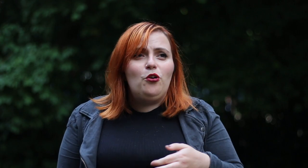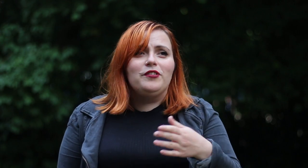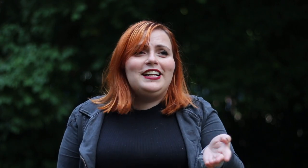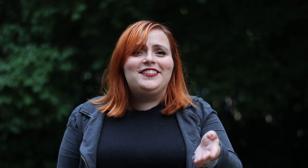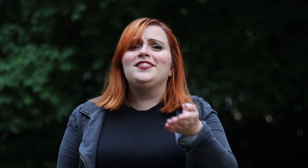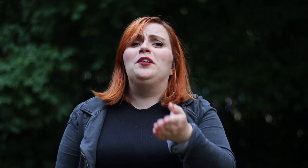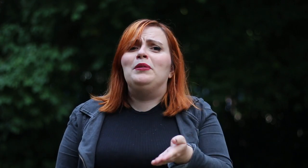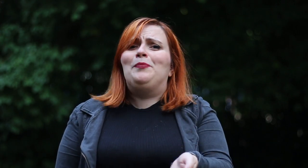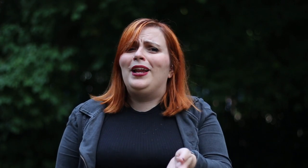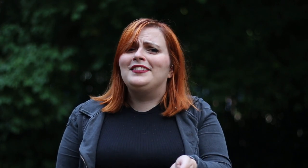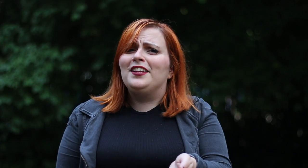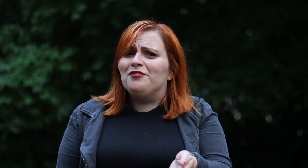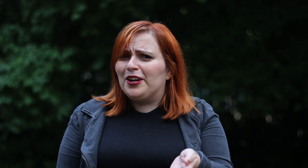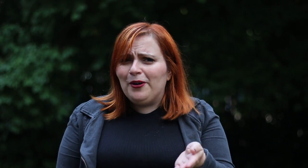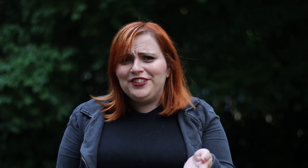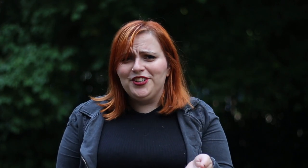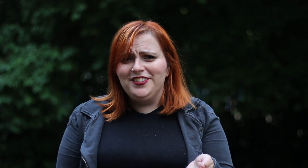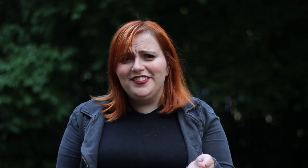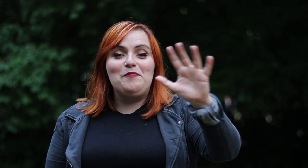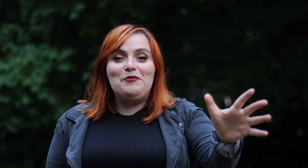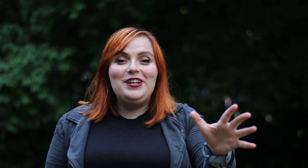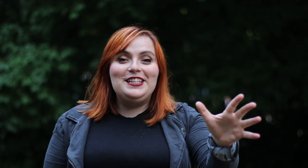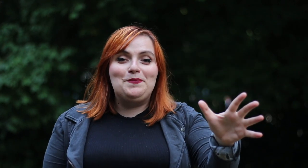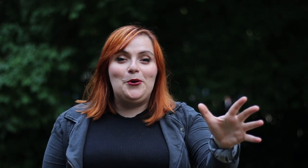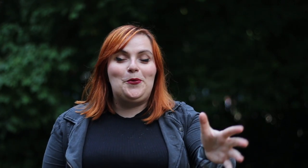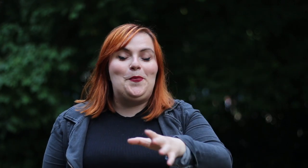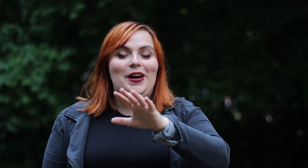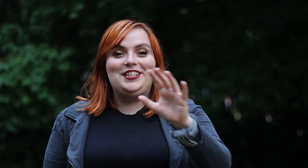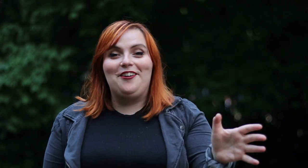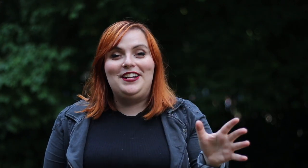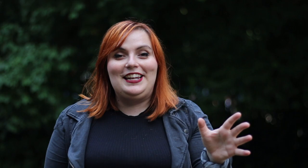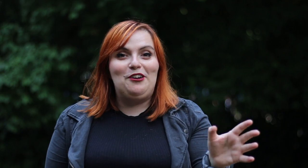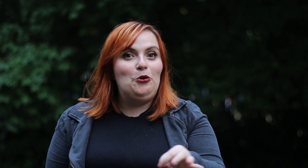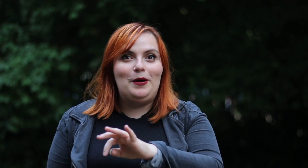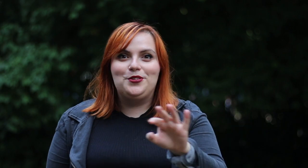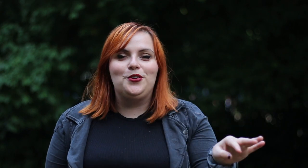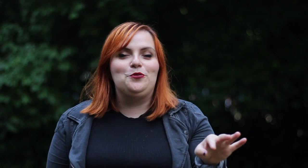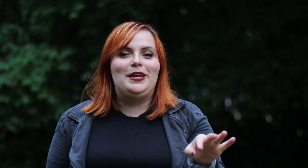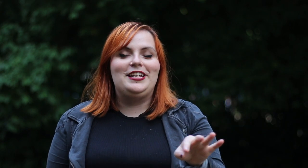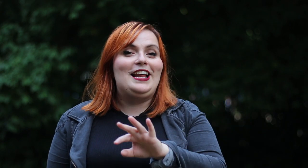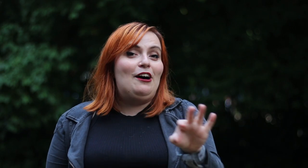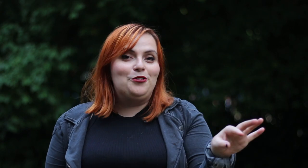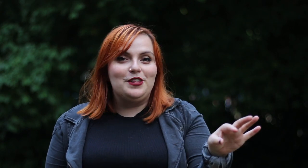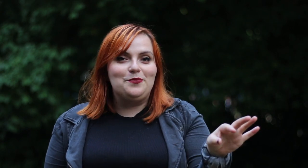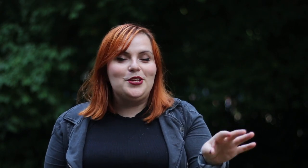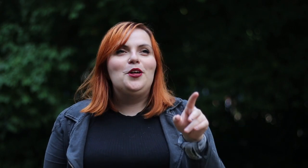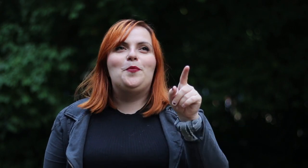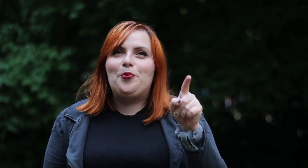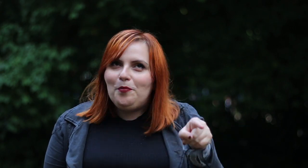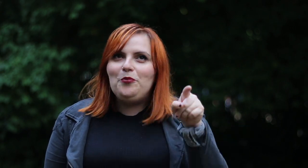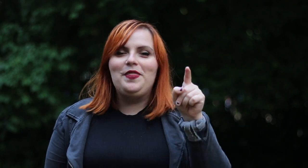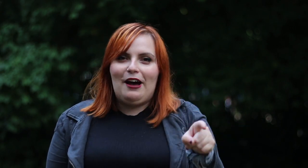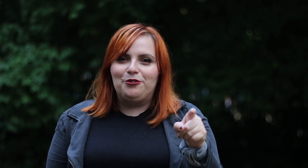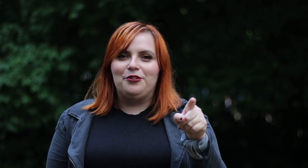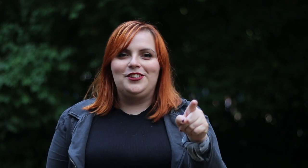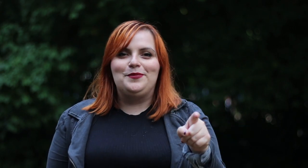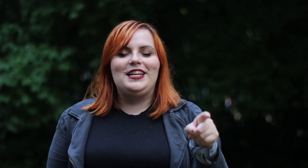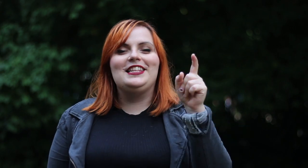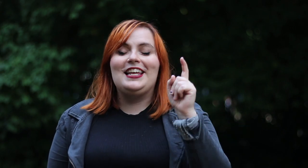Or at least are some people asking the right questions? I've been reading this book by Jaron Lanier all about social media and algorithms. The problem with algorithms is that they